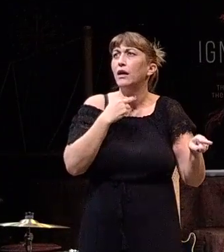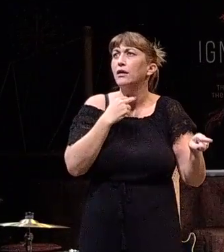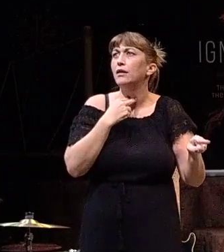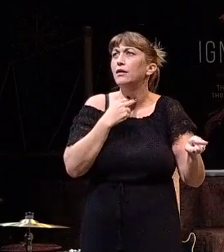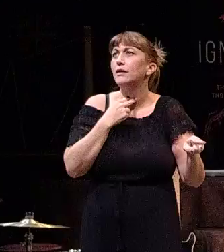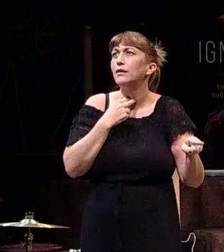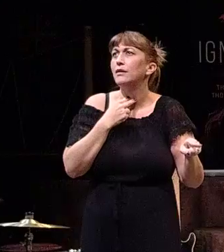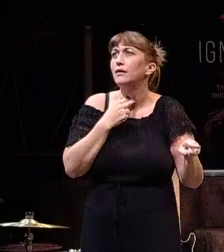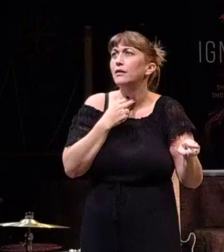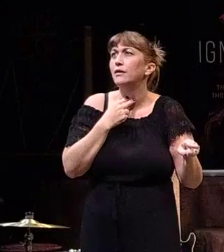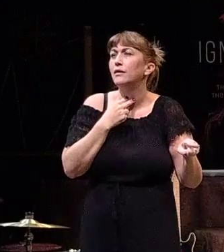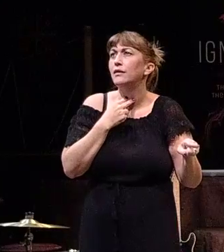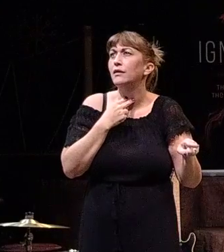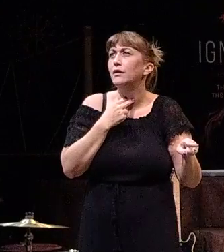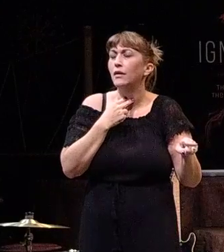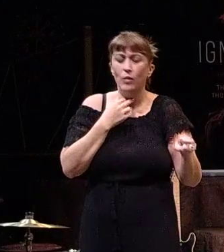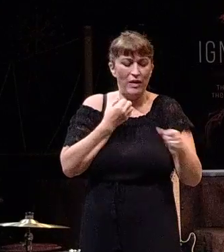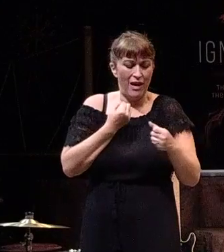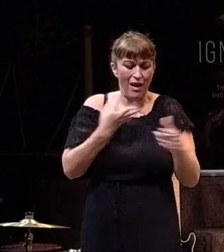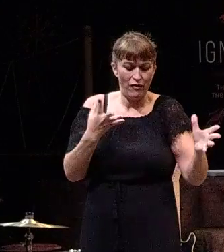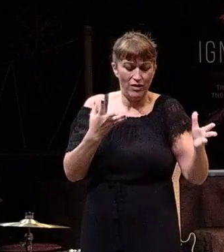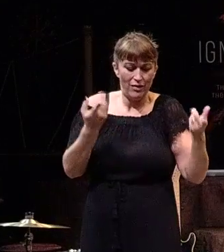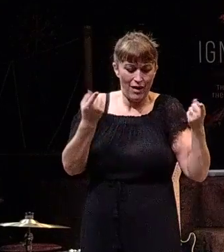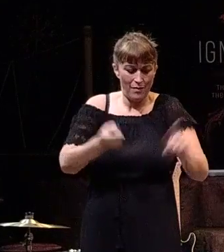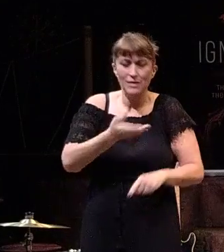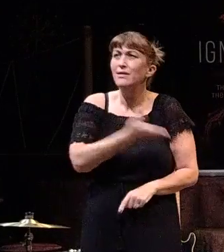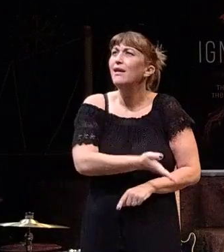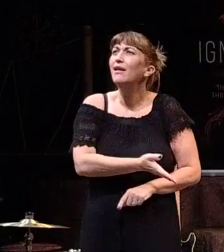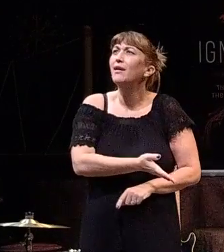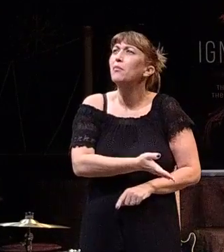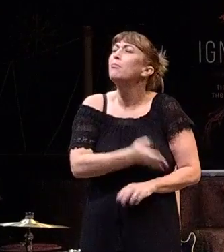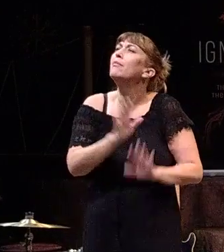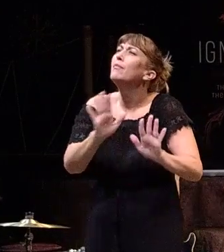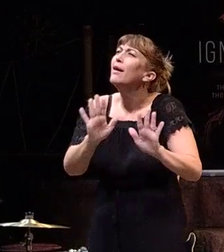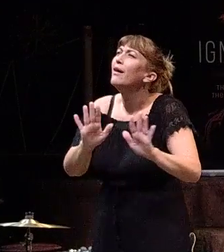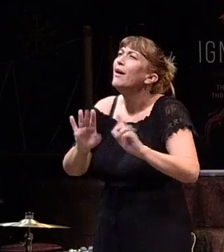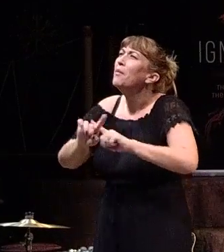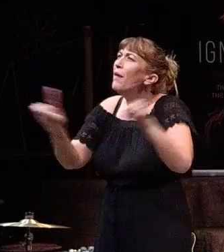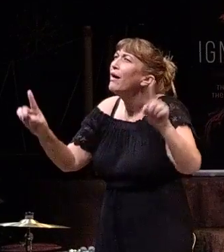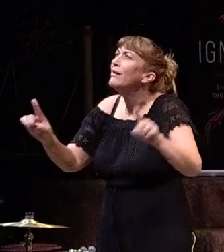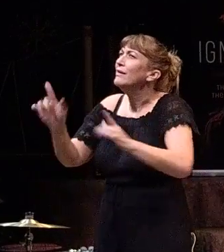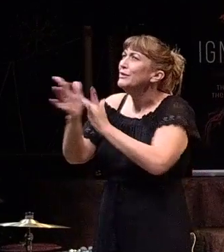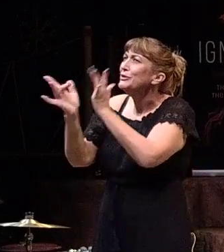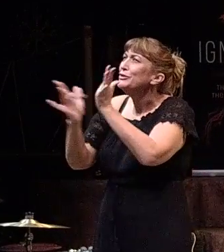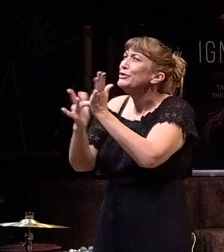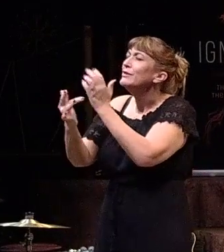of the flesh with all of that that entails. But because Jesus loved us so much,